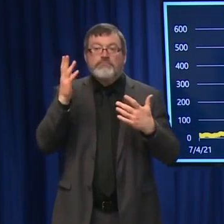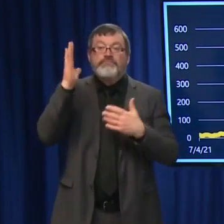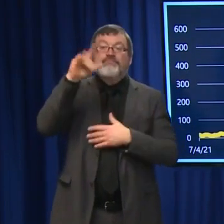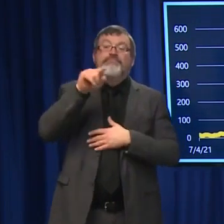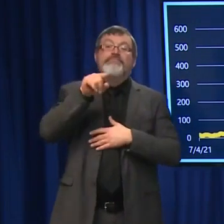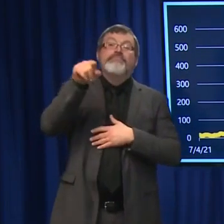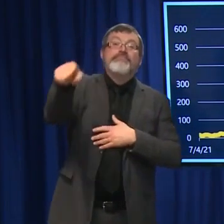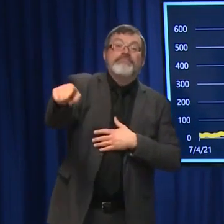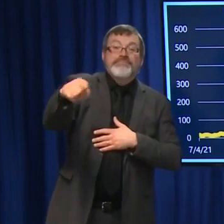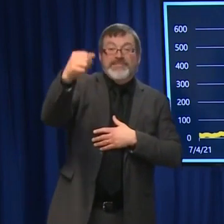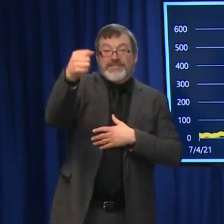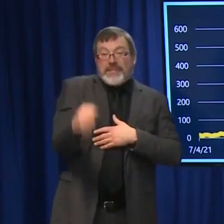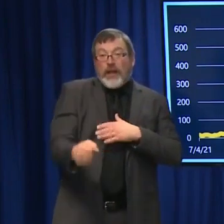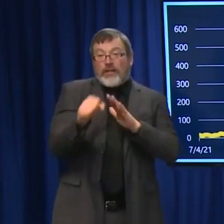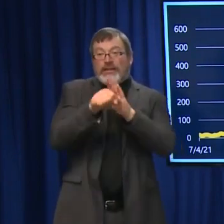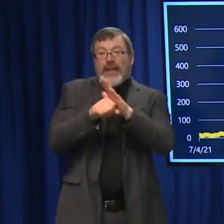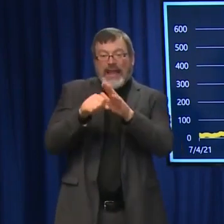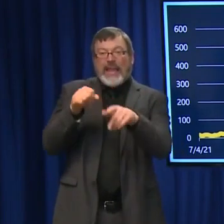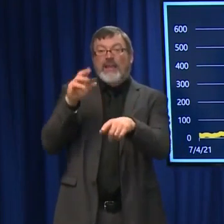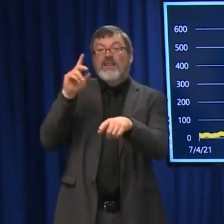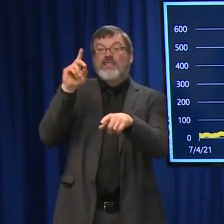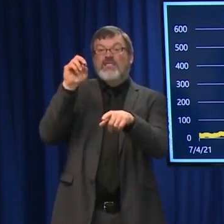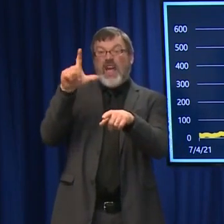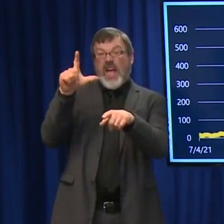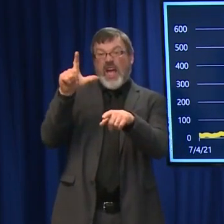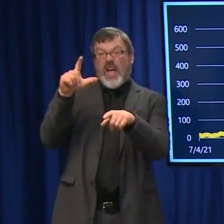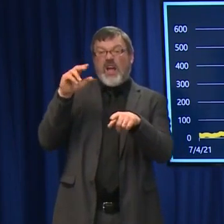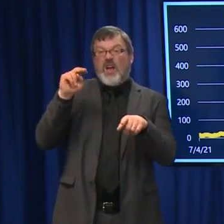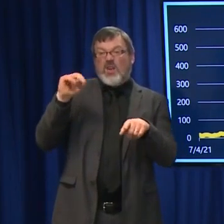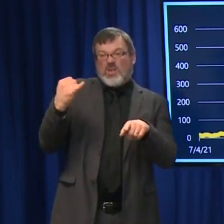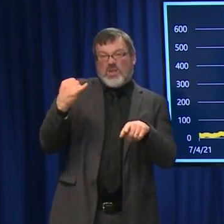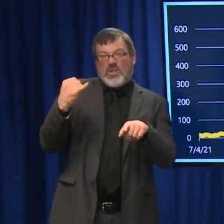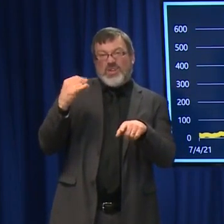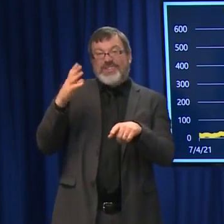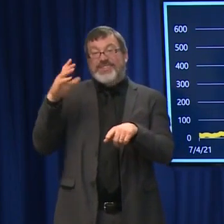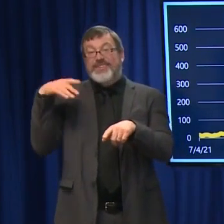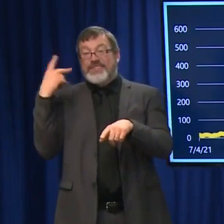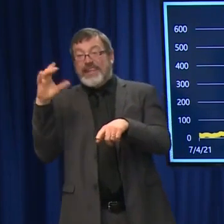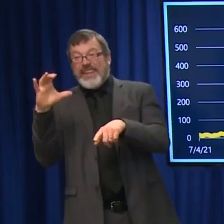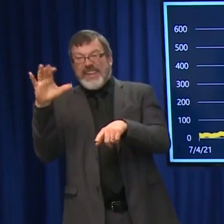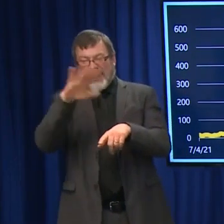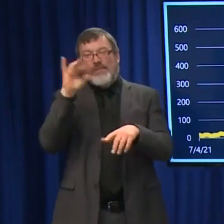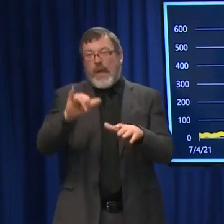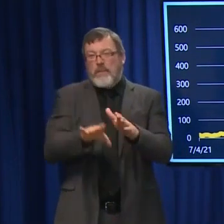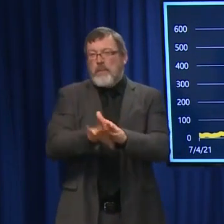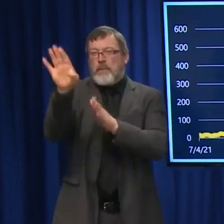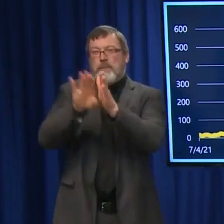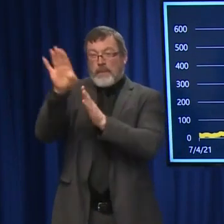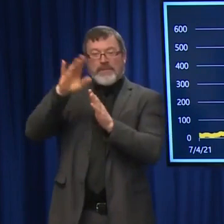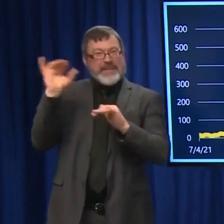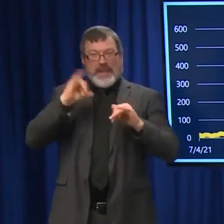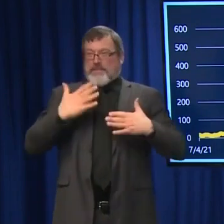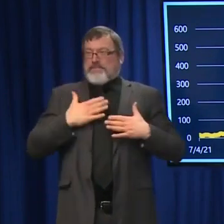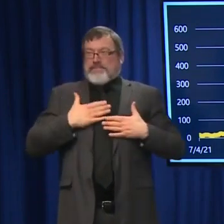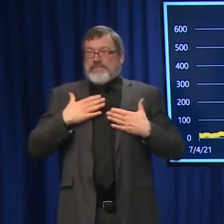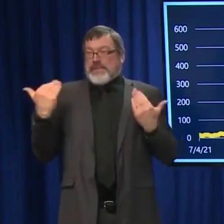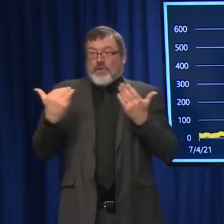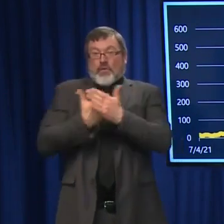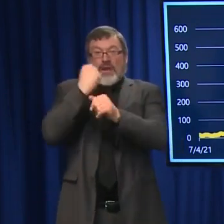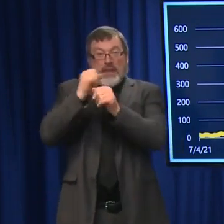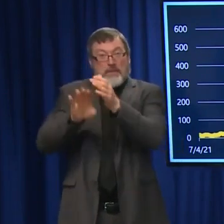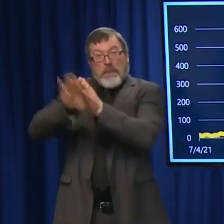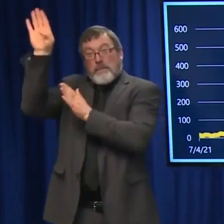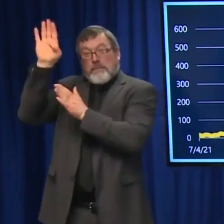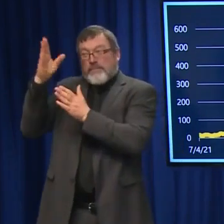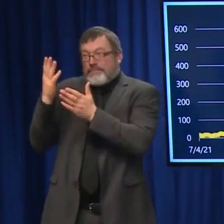skyrocket. They're kind of where we were just a few weeks ago, unfortunately. So, you know, we'll talk a little bit about, you know, the president's speech